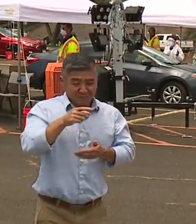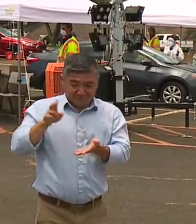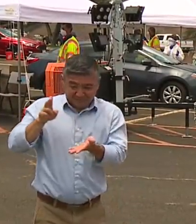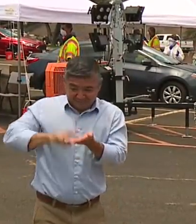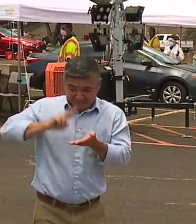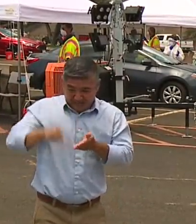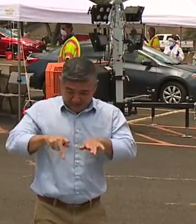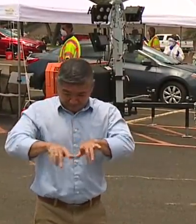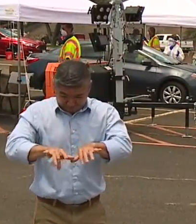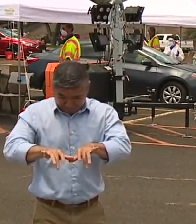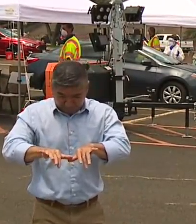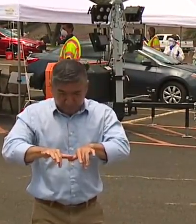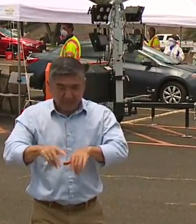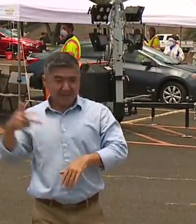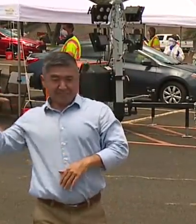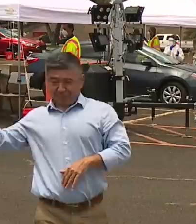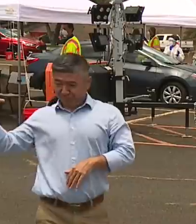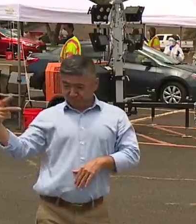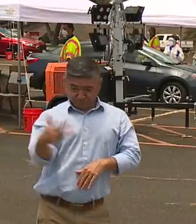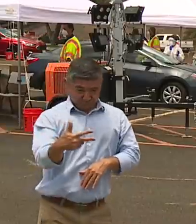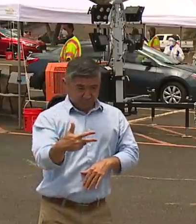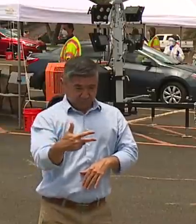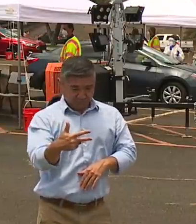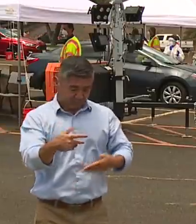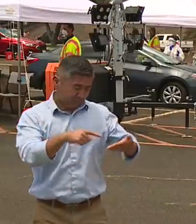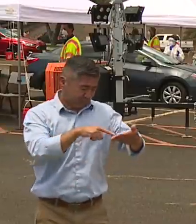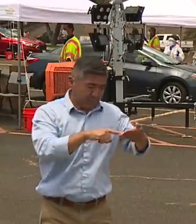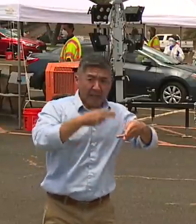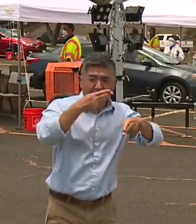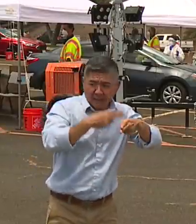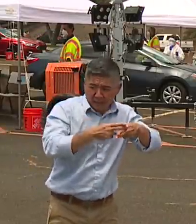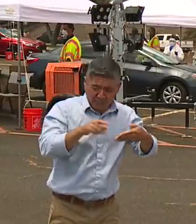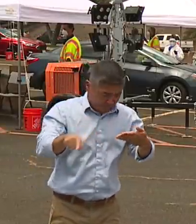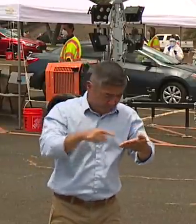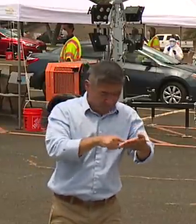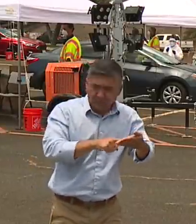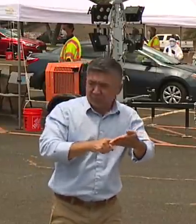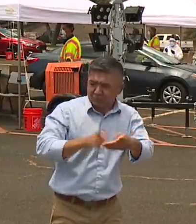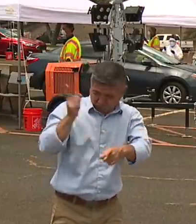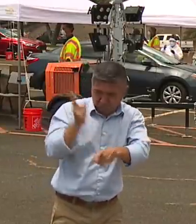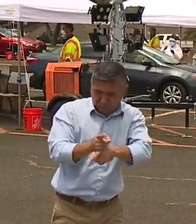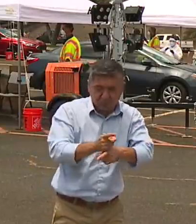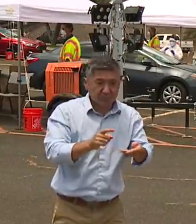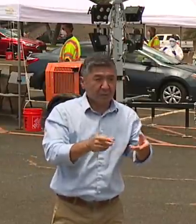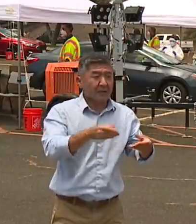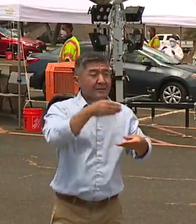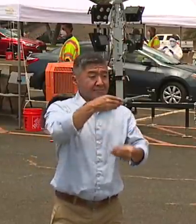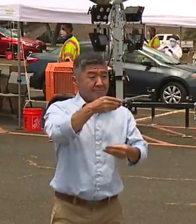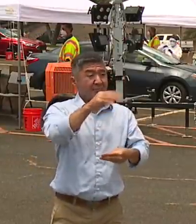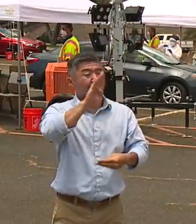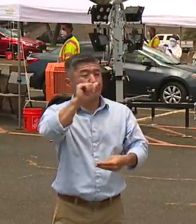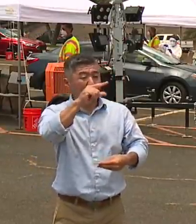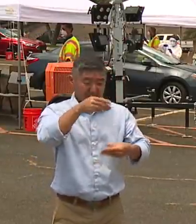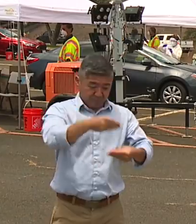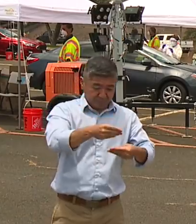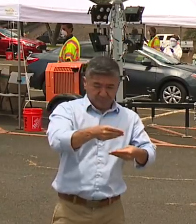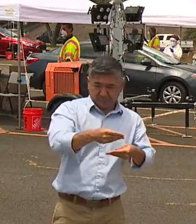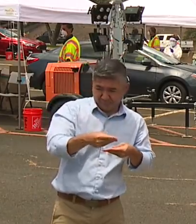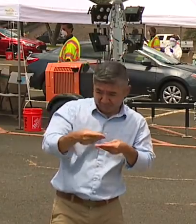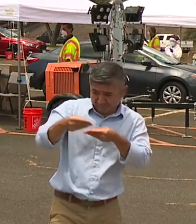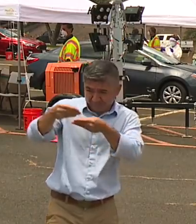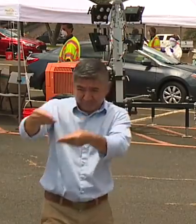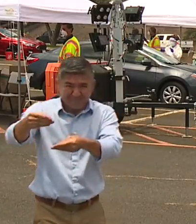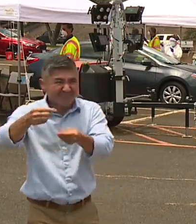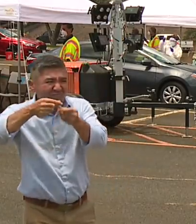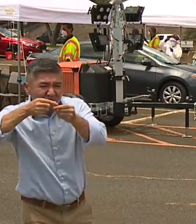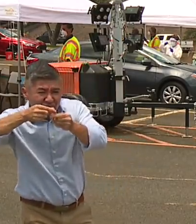to a testing site. They will confirm that it is you. And then they'll hand you a bag that will have a specimen container